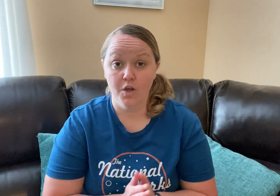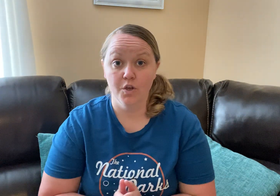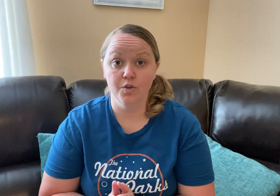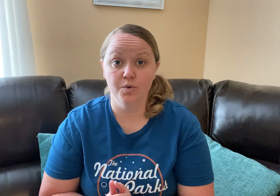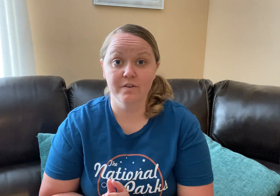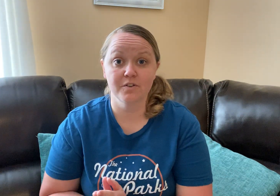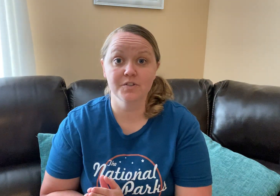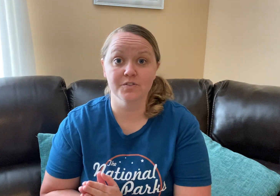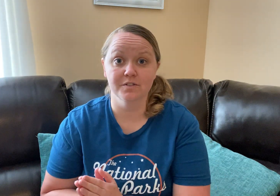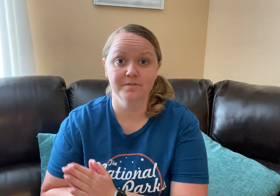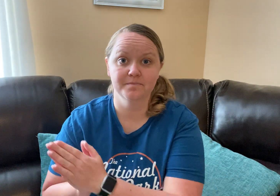Universal. Reversal.